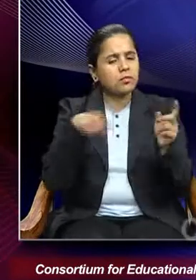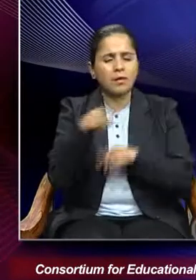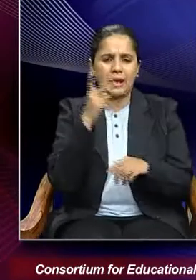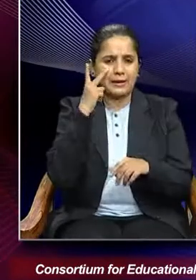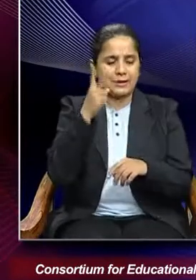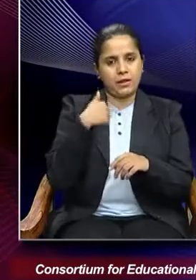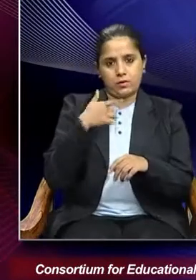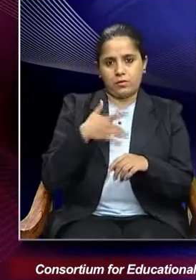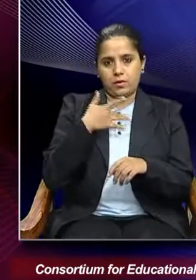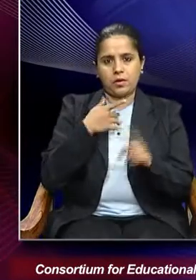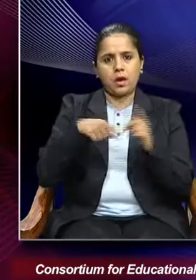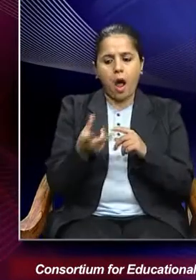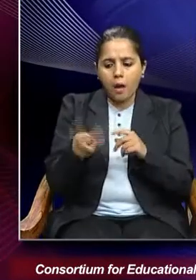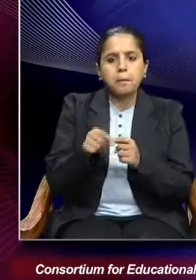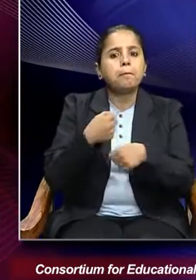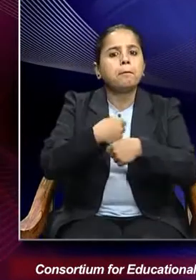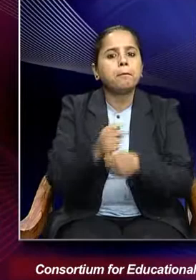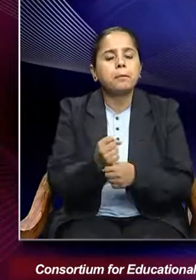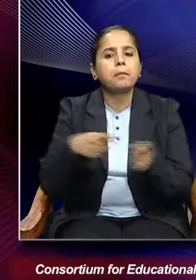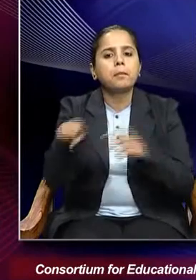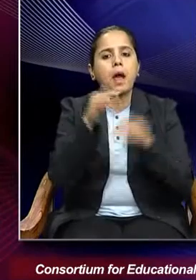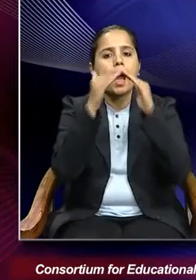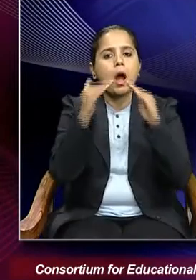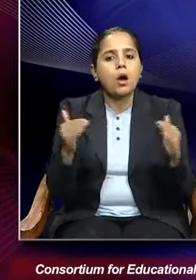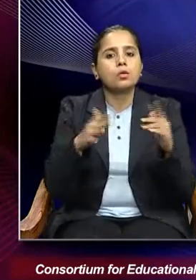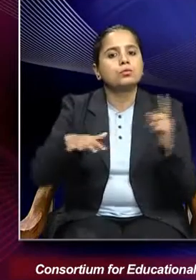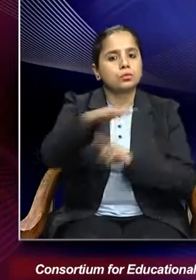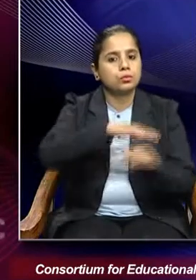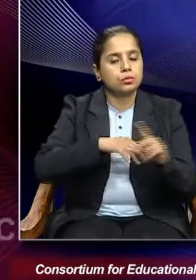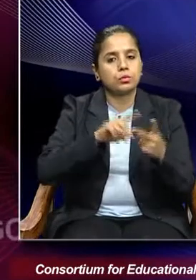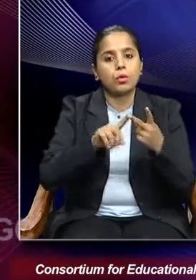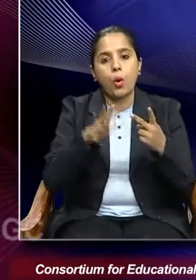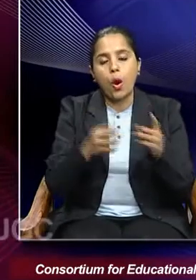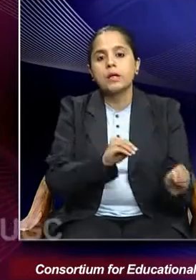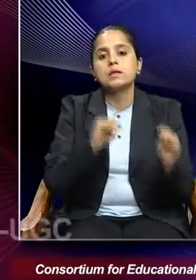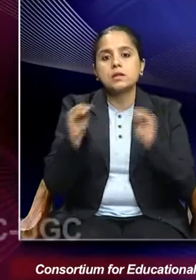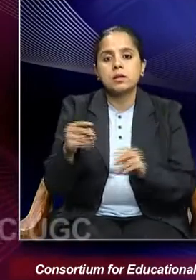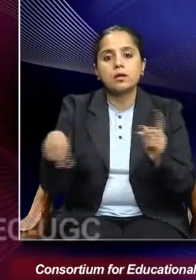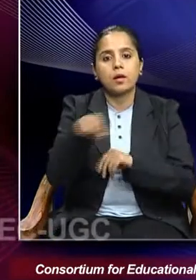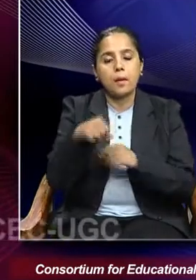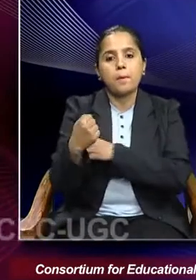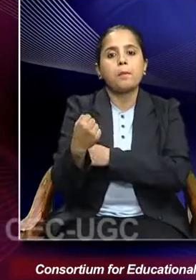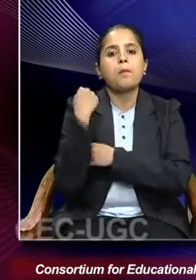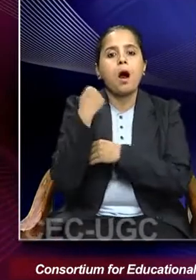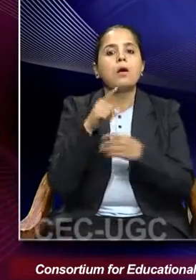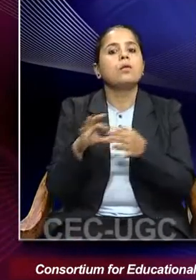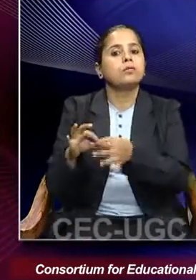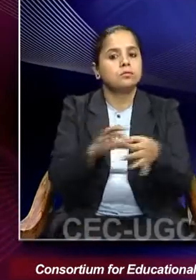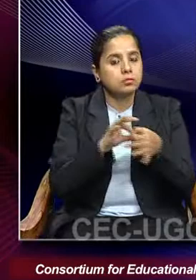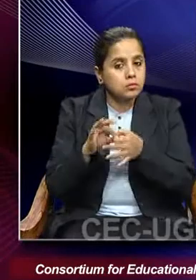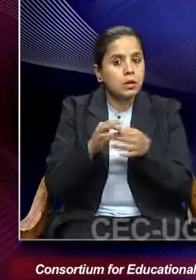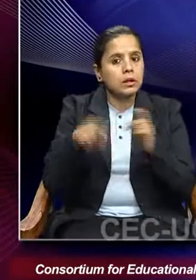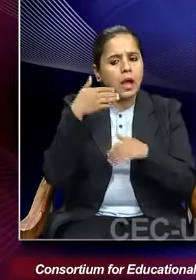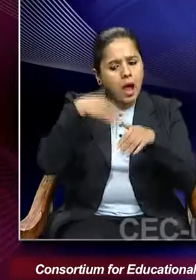at the remaking of the household and shifts in power relations within the